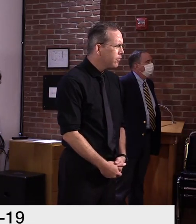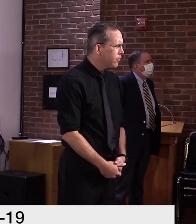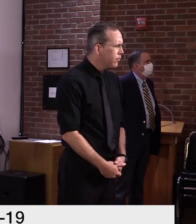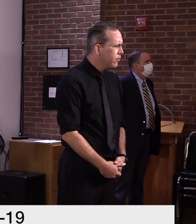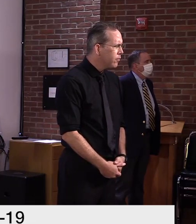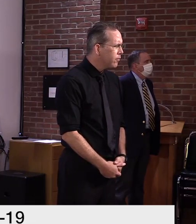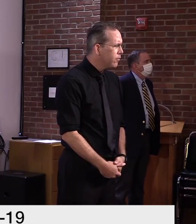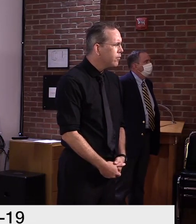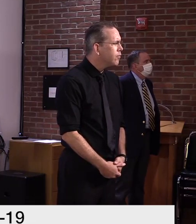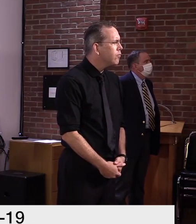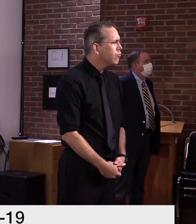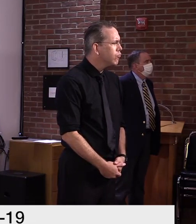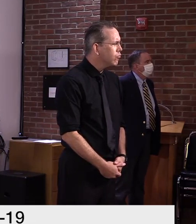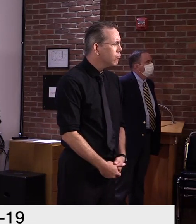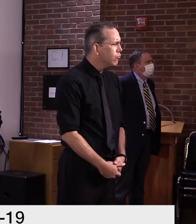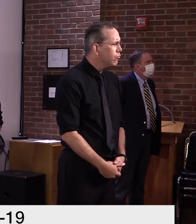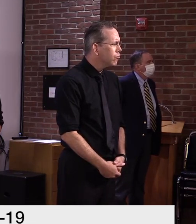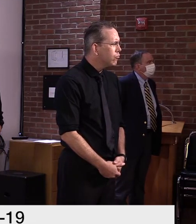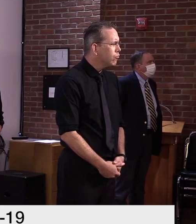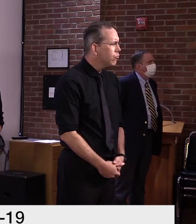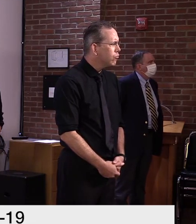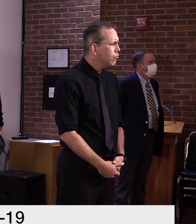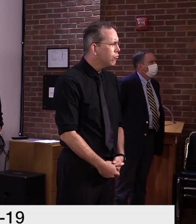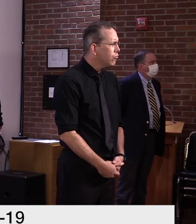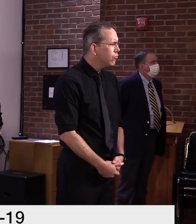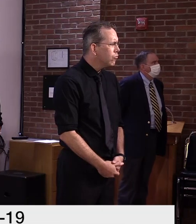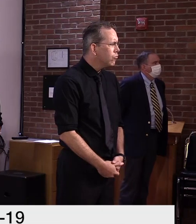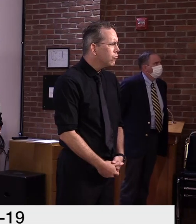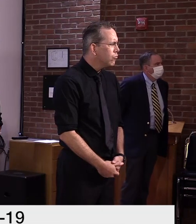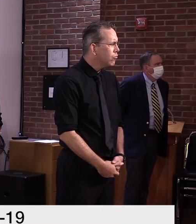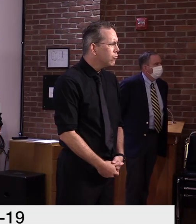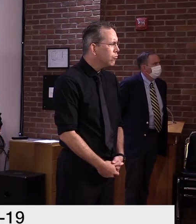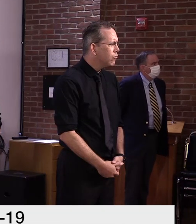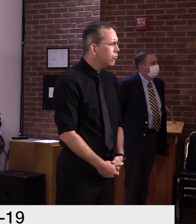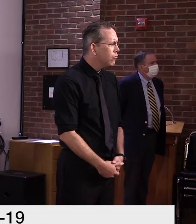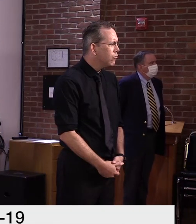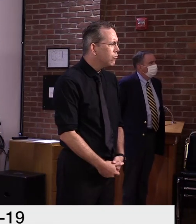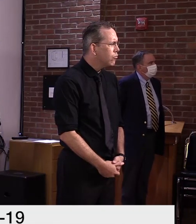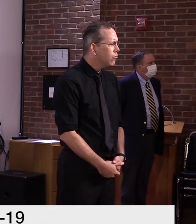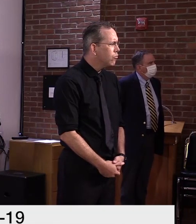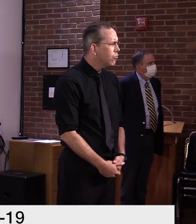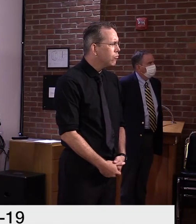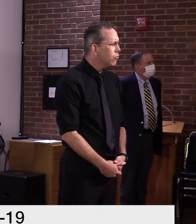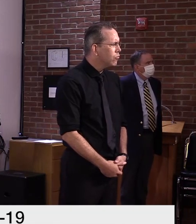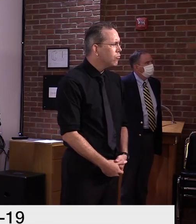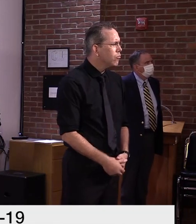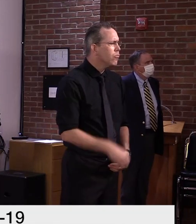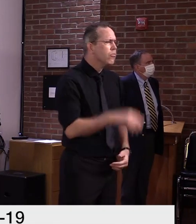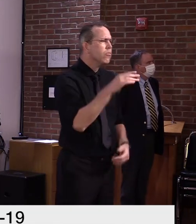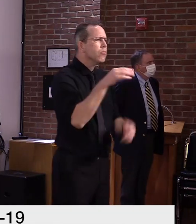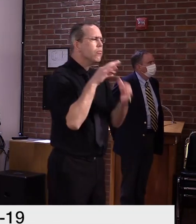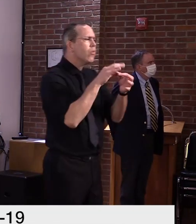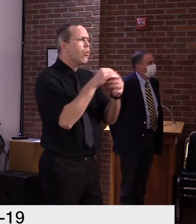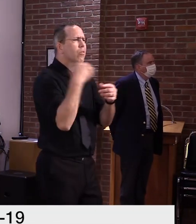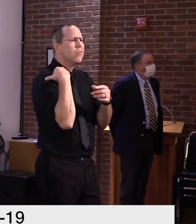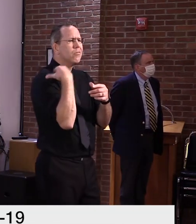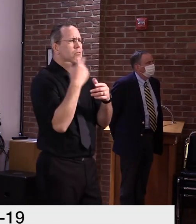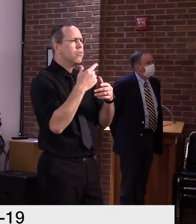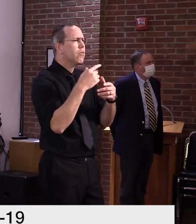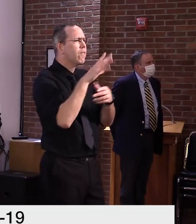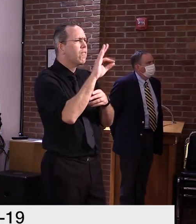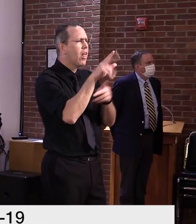So that means 48, and you only have results for 17 of those 48. So do you know enough yet to say that this is